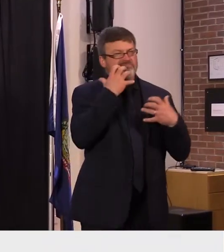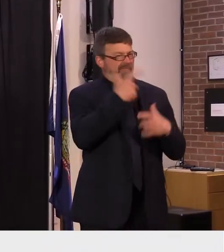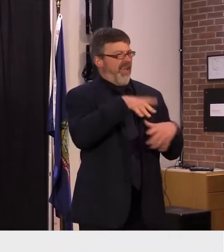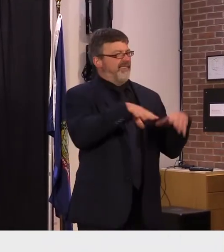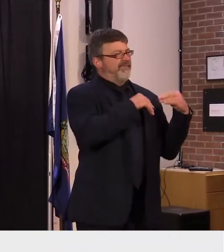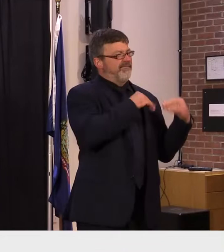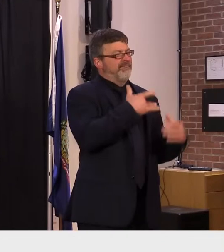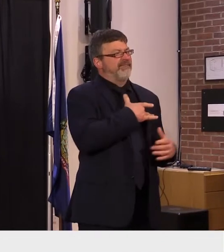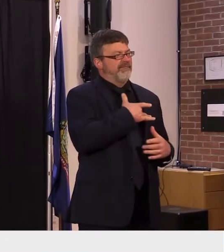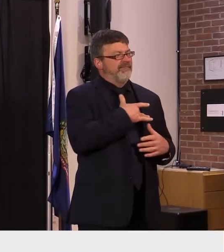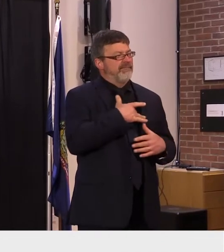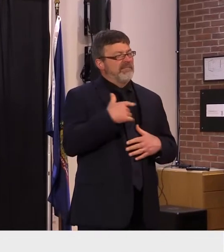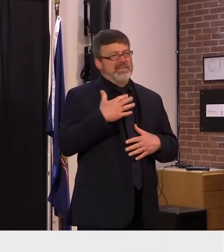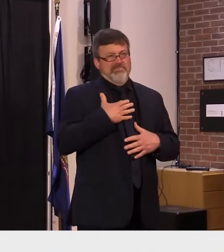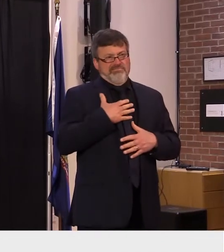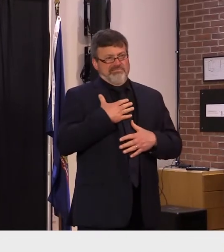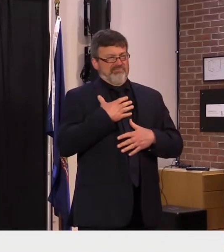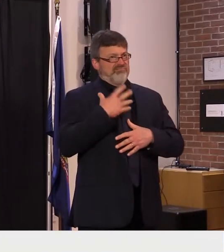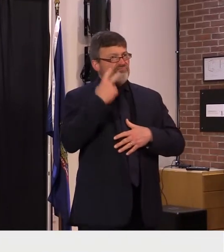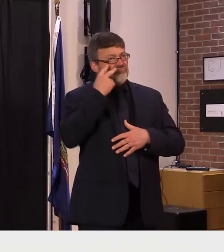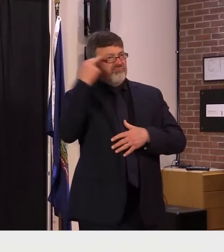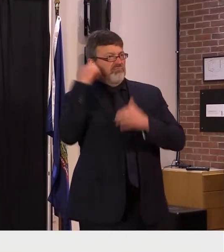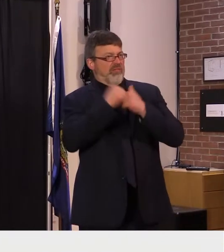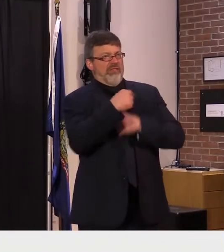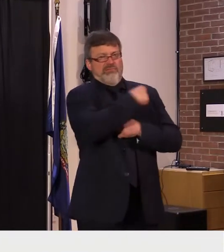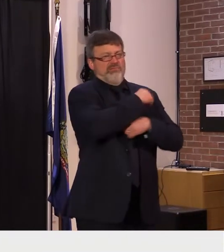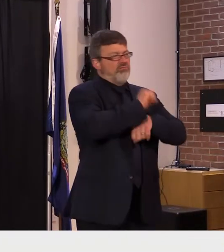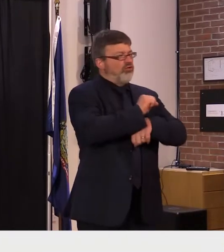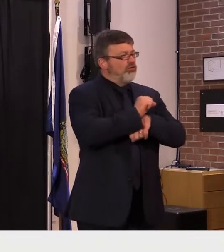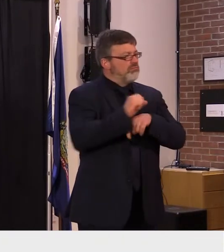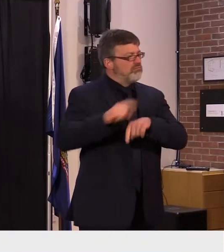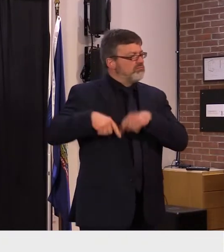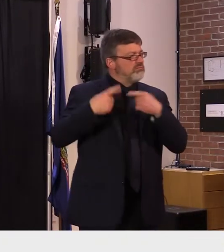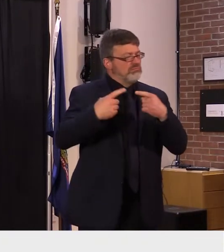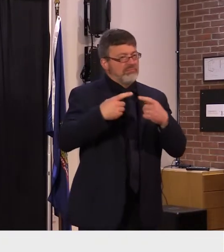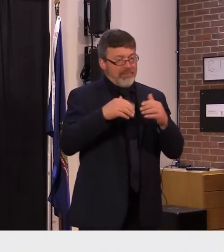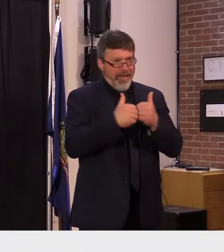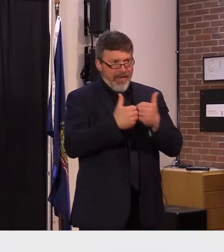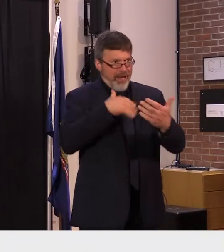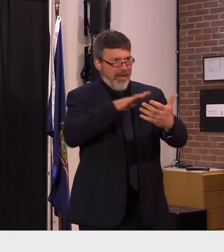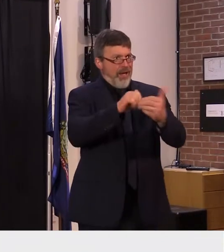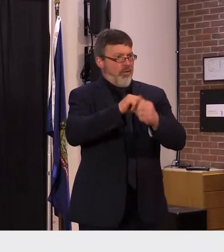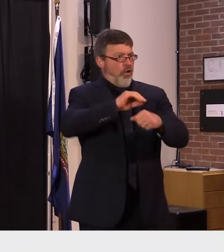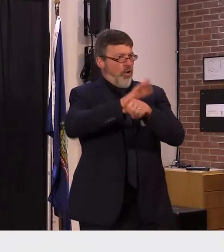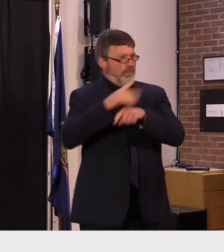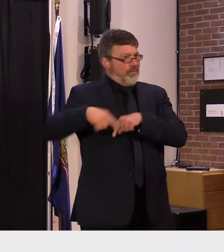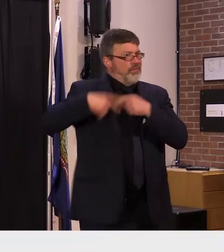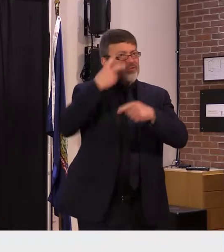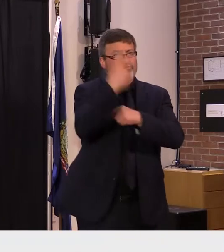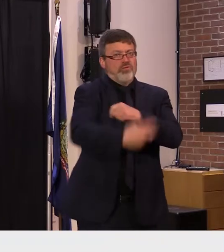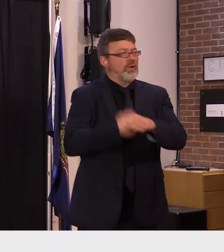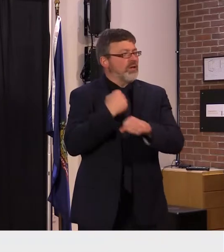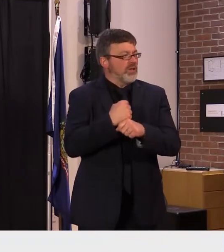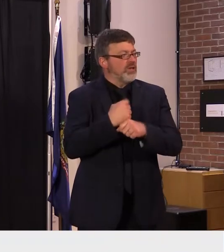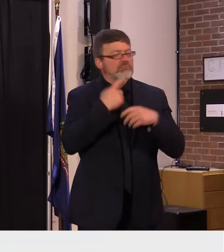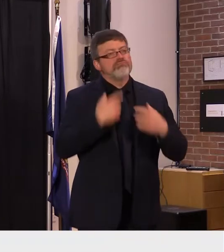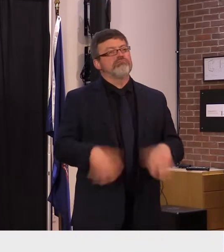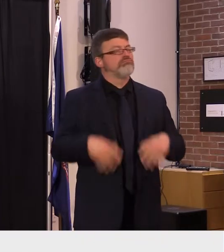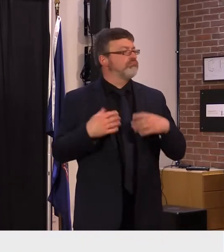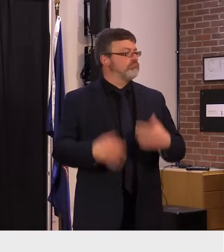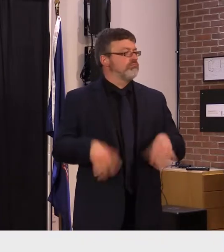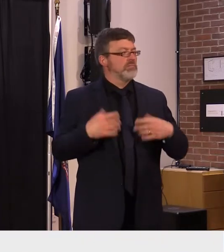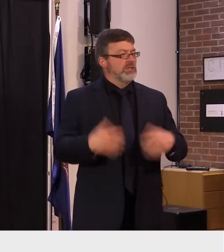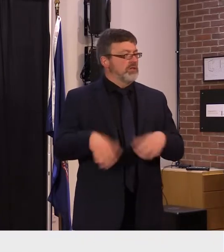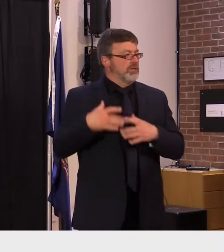on our experience uh managing the pandemic in vermont and particularly in education i can say i don't think there was a single department or agency that was not